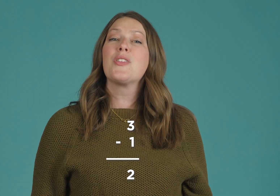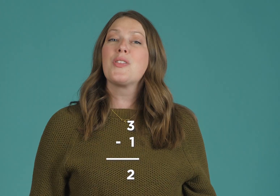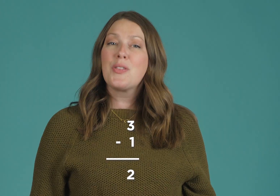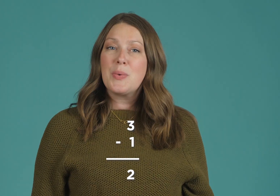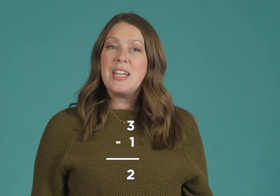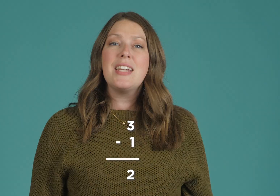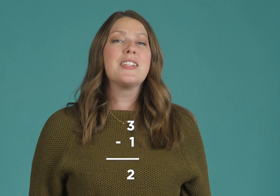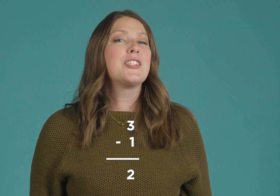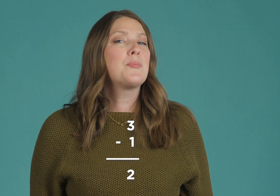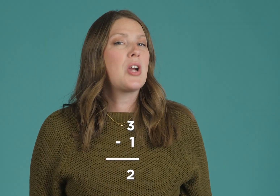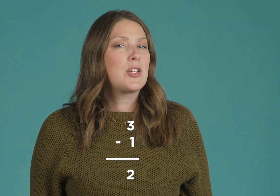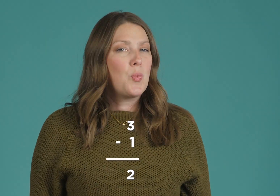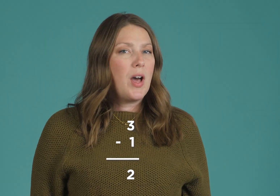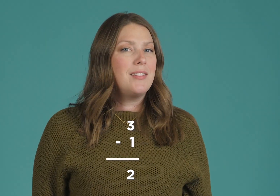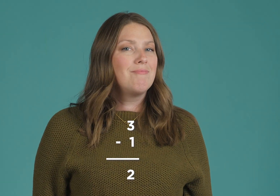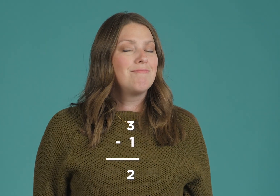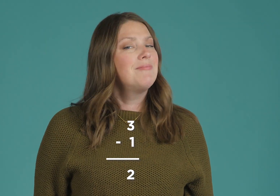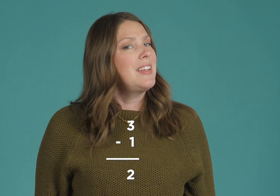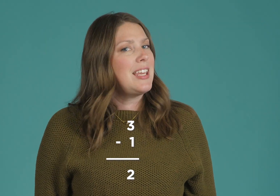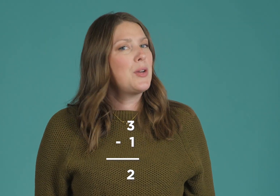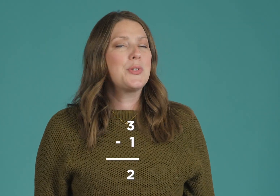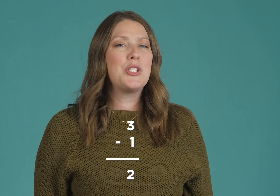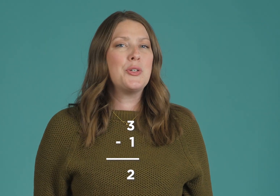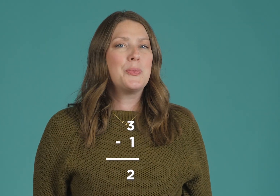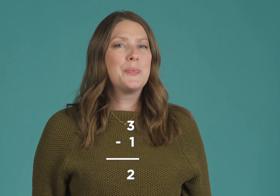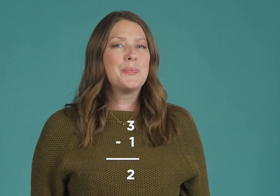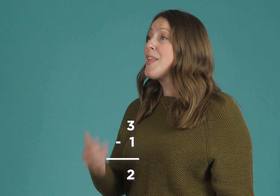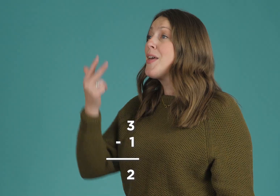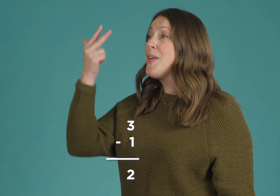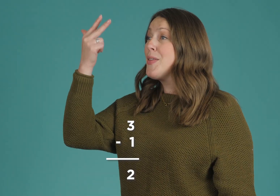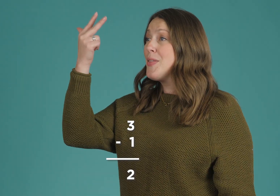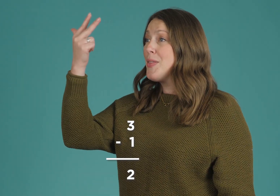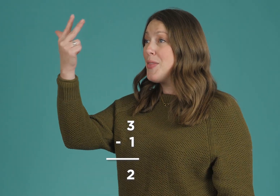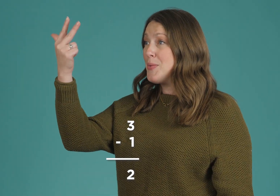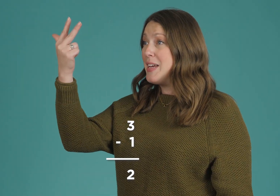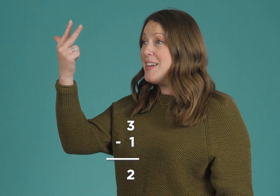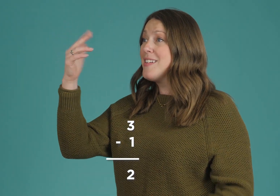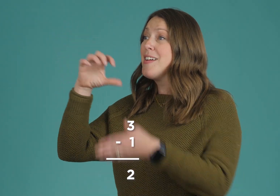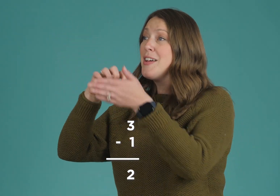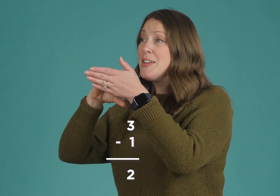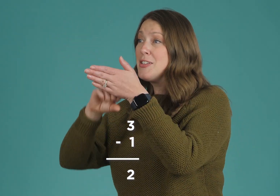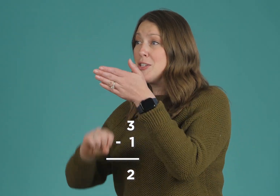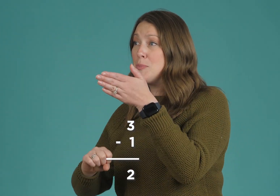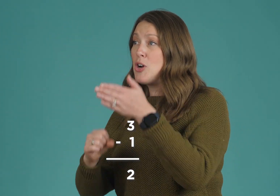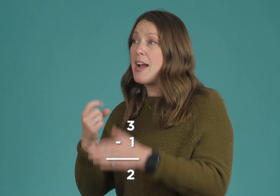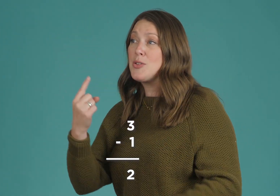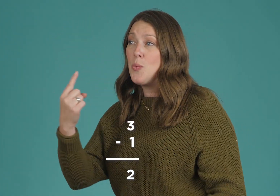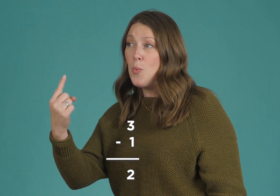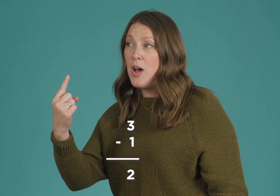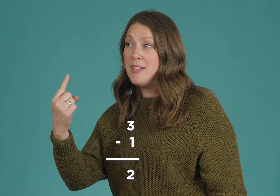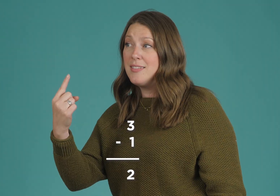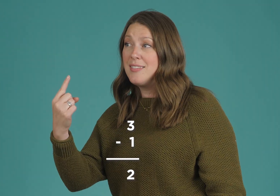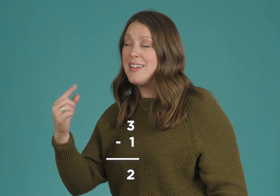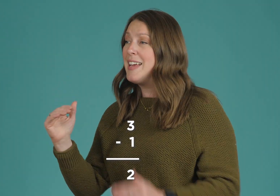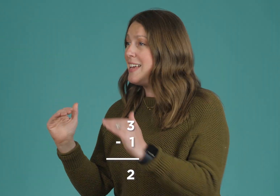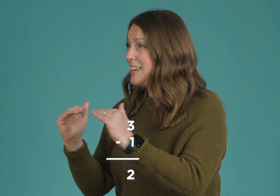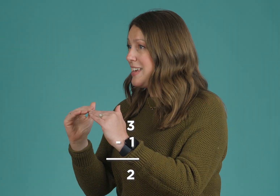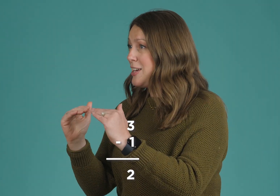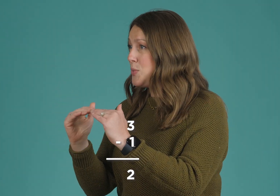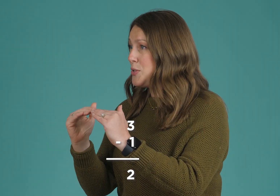3 subtract 1 equals 2. 3 subtract 1 equals